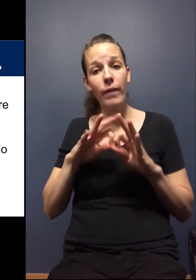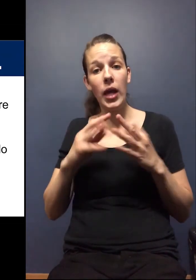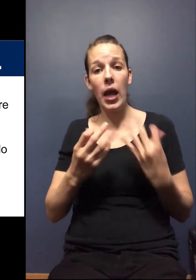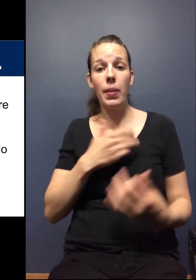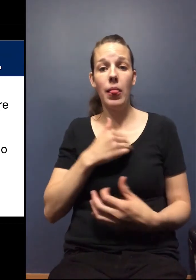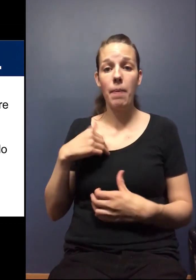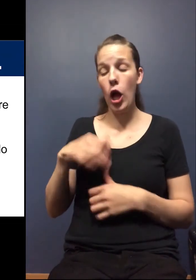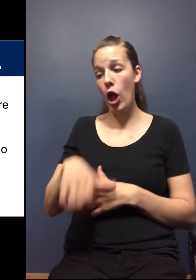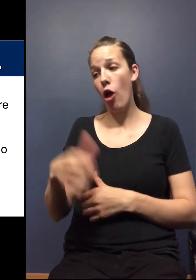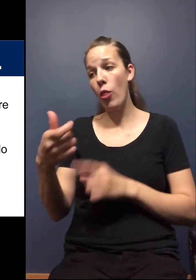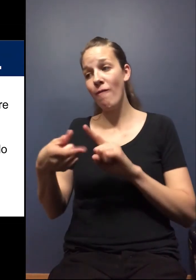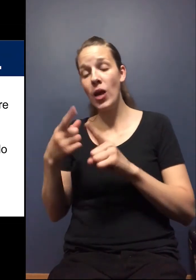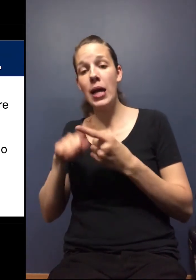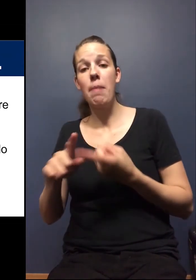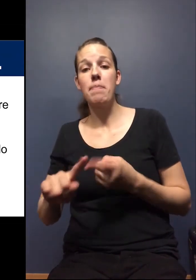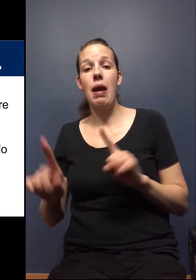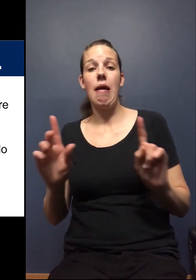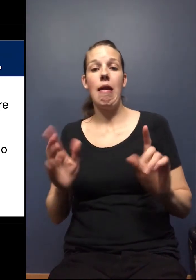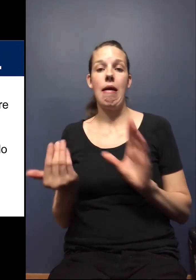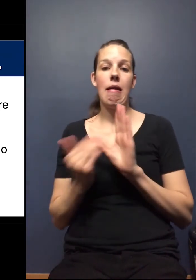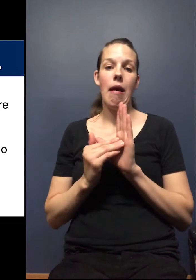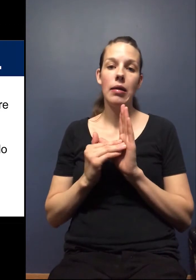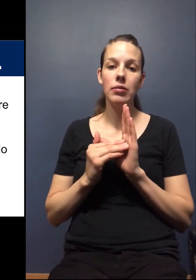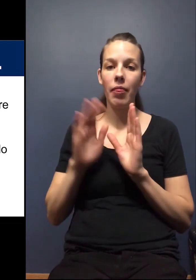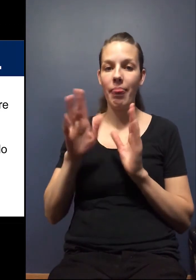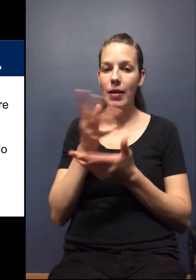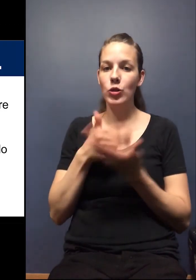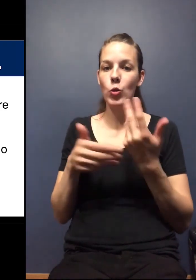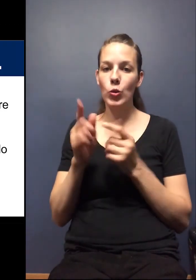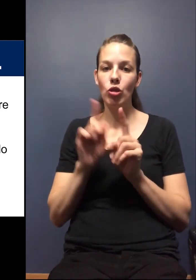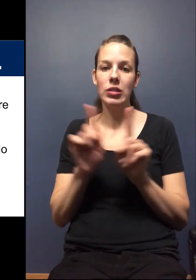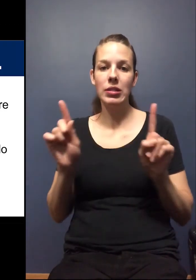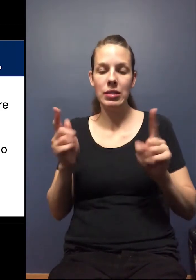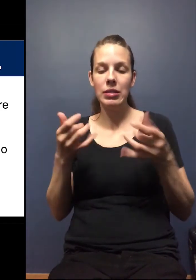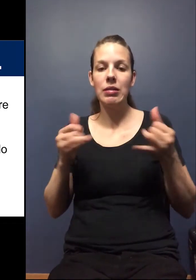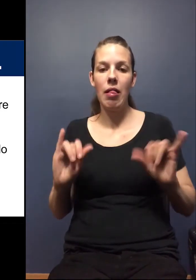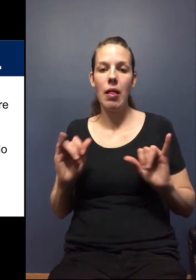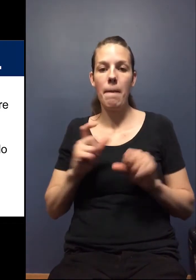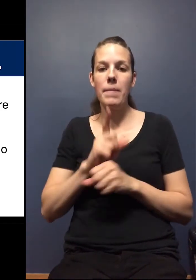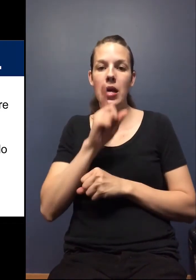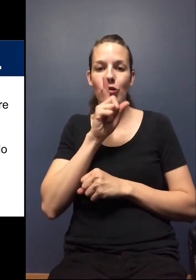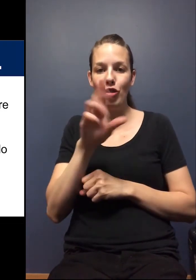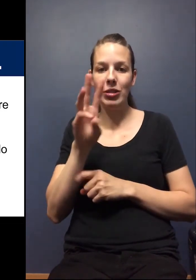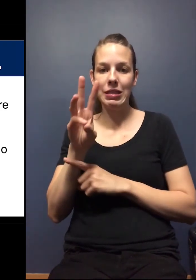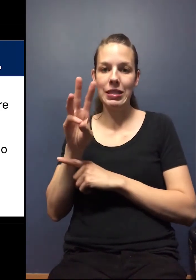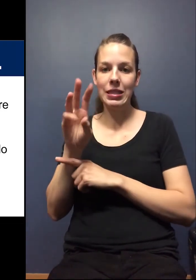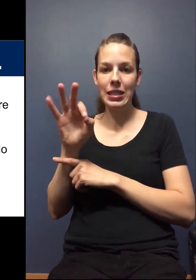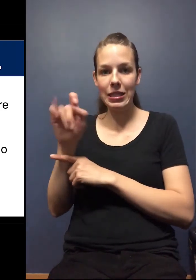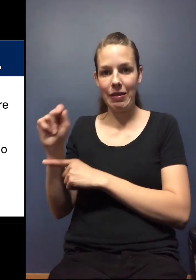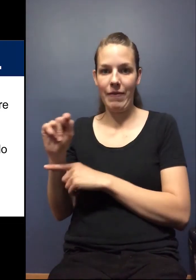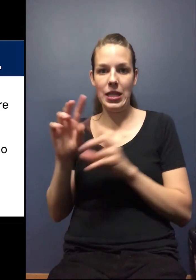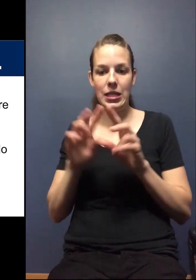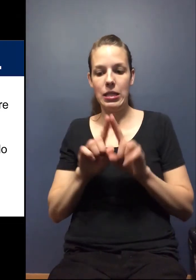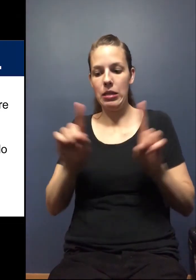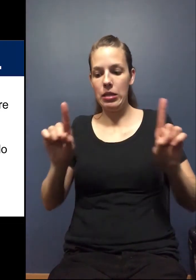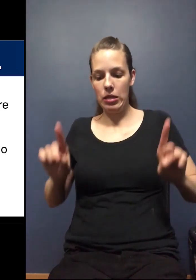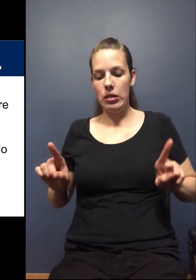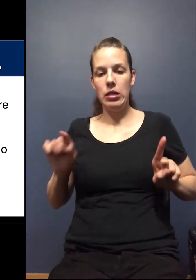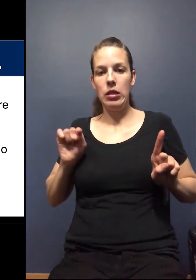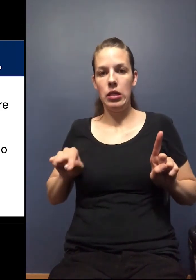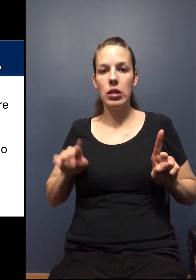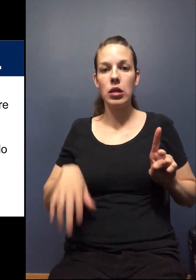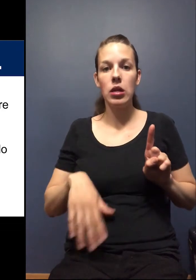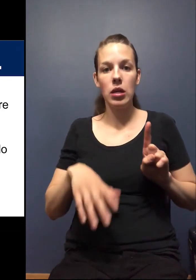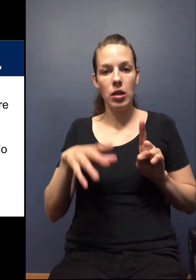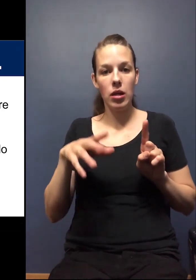members, other friends, but again, it's, it's keeping that social distancing. It's making sure there's six feet between you and someone else